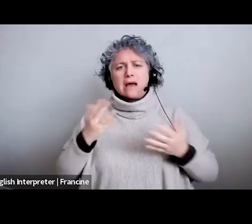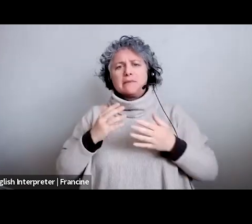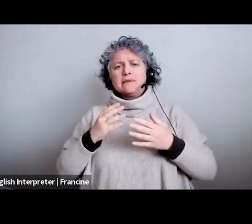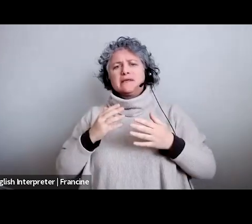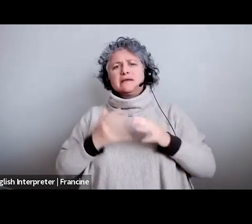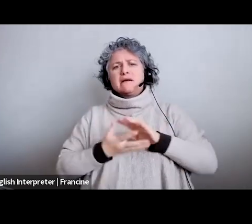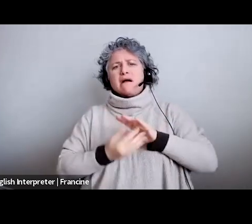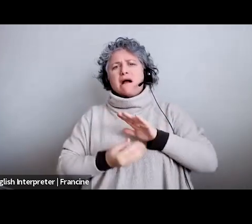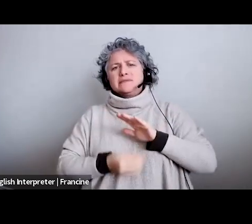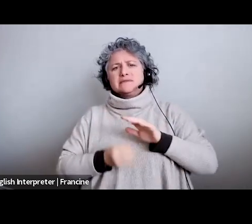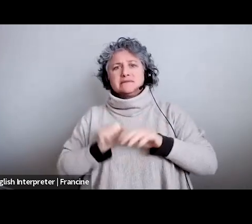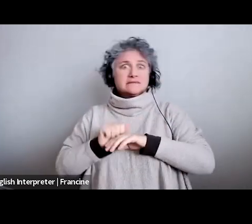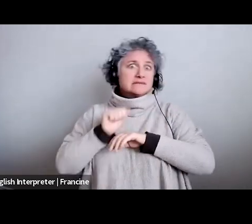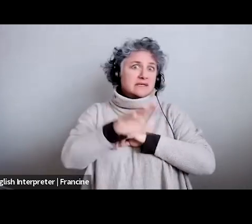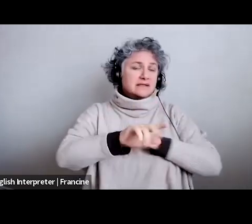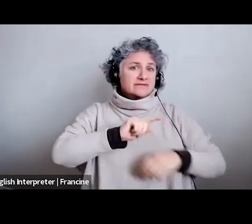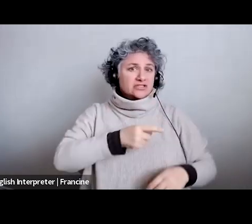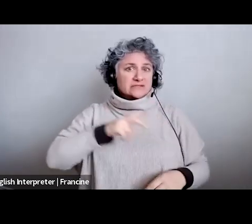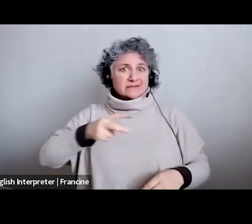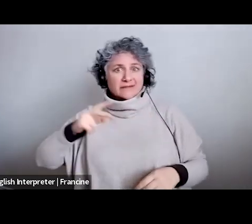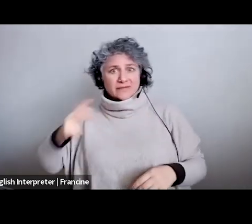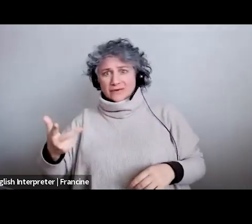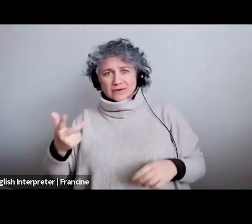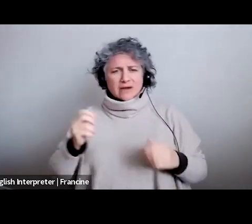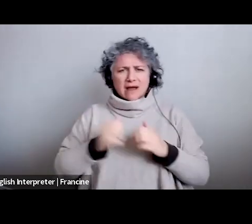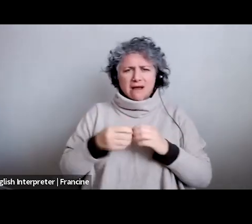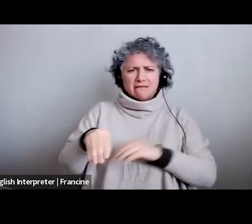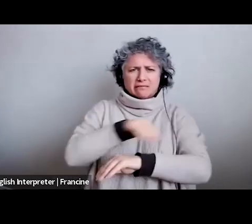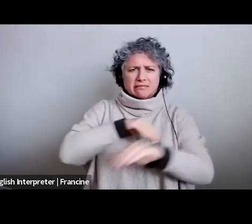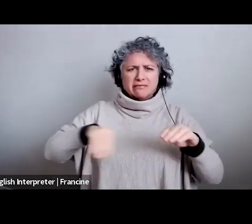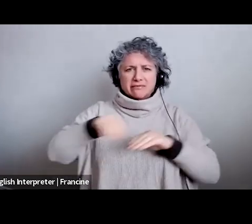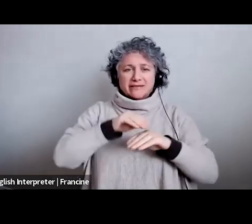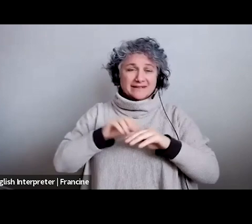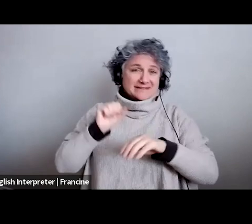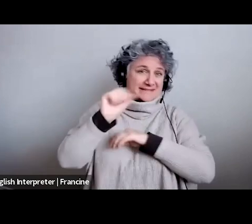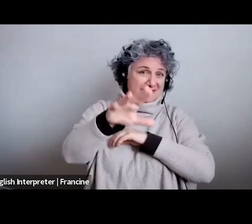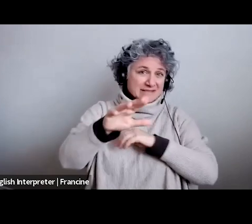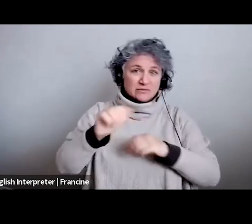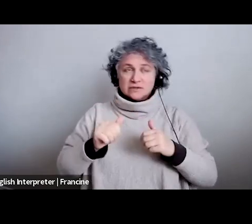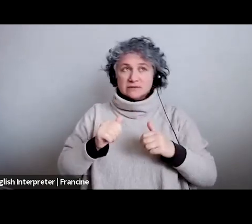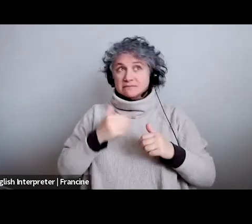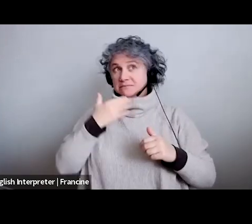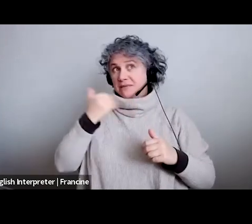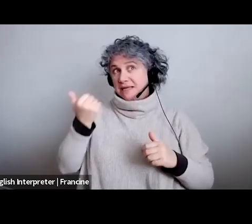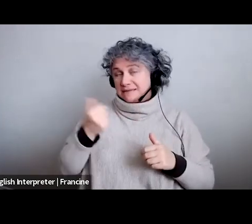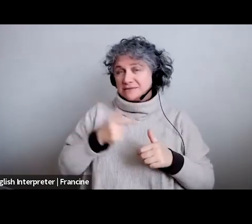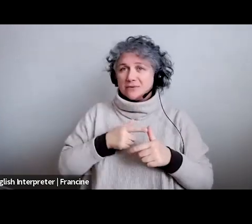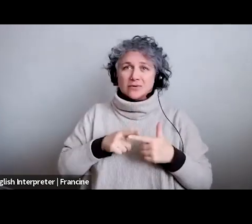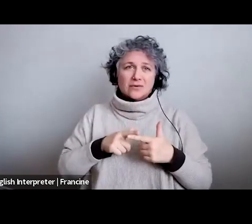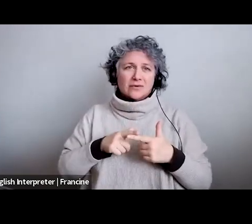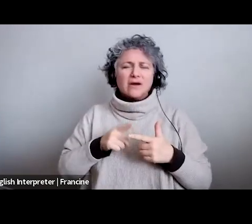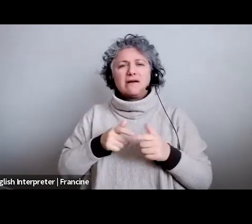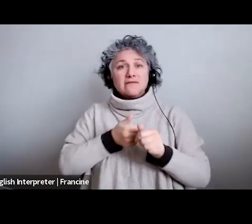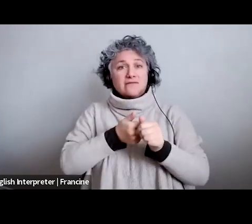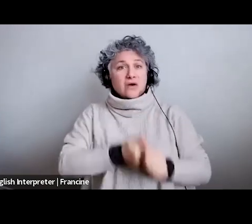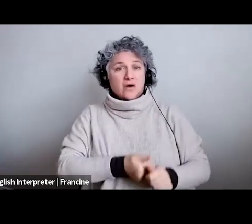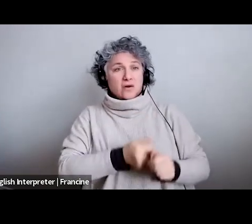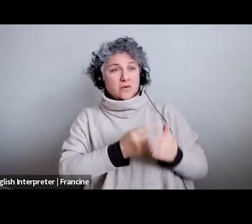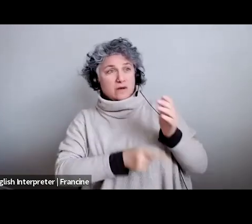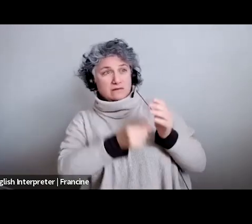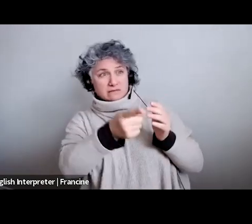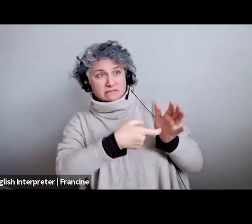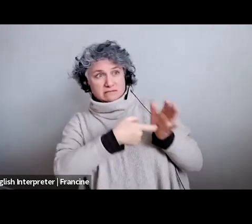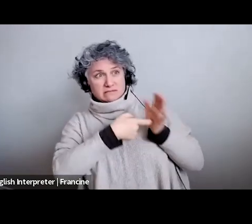order should you put them in the one that's the one that seems to adhere to the